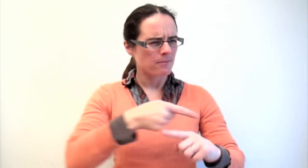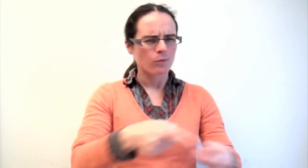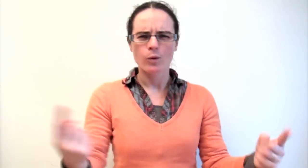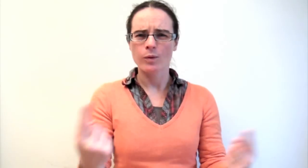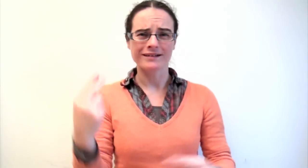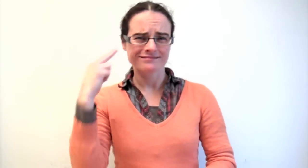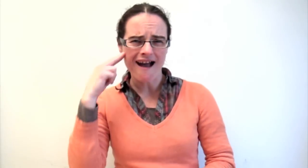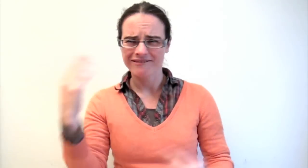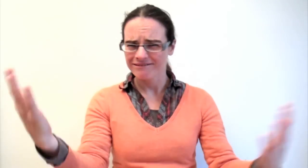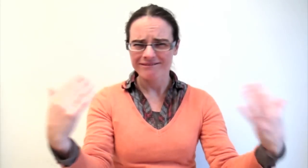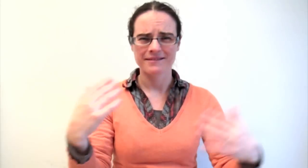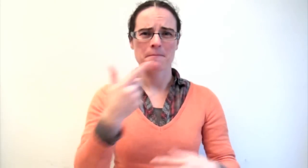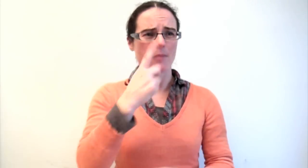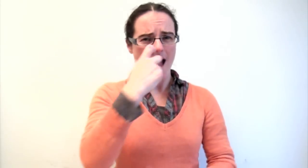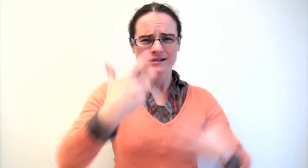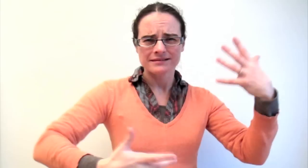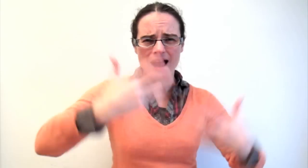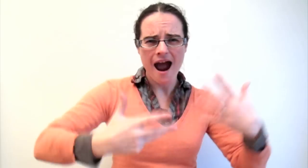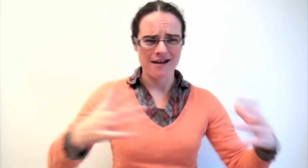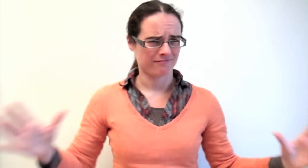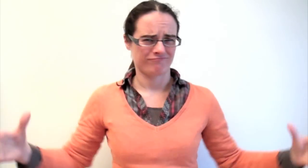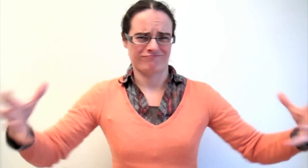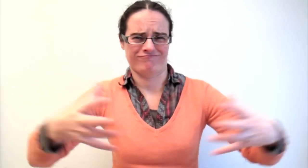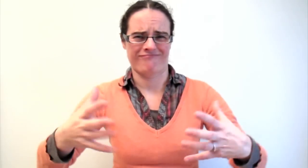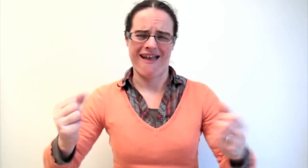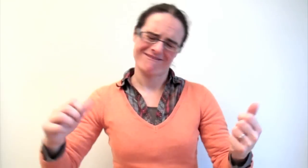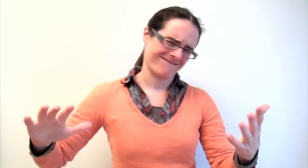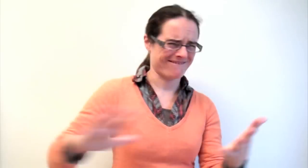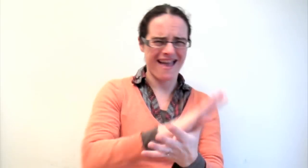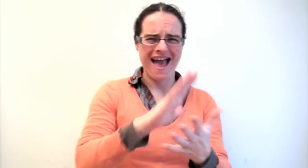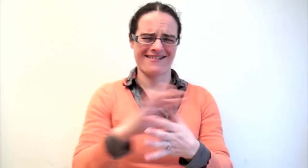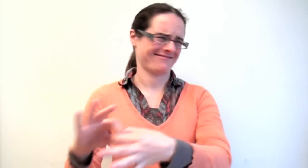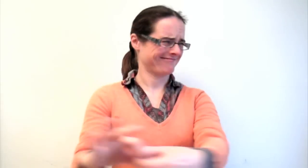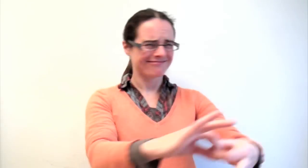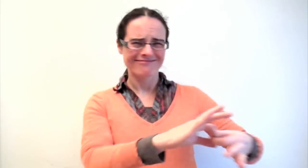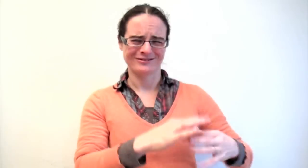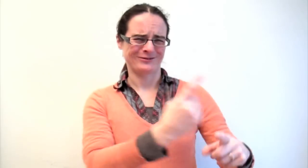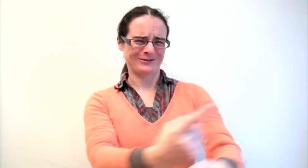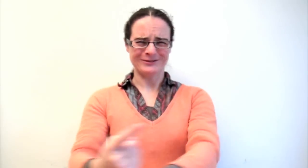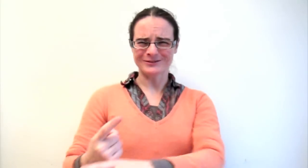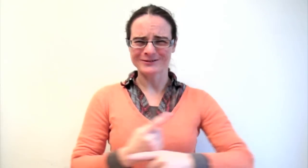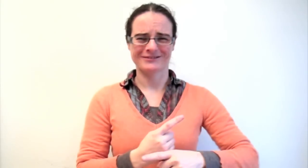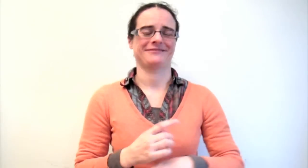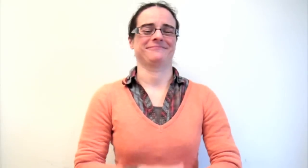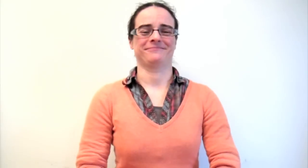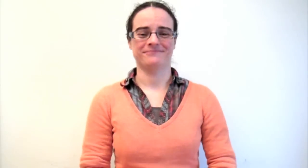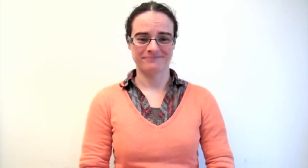session will formally finish at half past eight. It's open to deaf people, people who can sign, and the aim is to have a